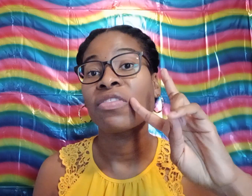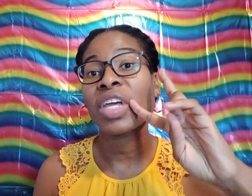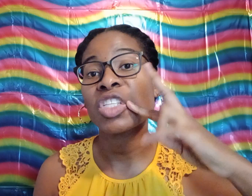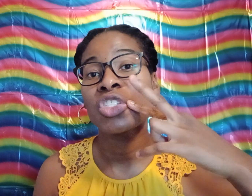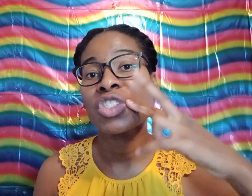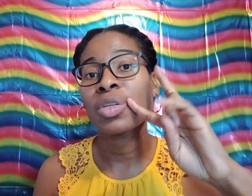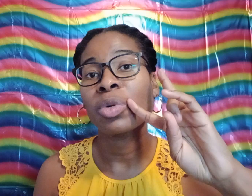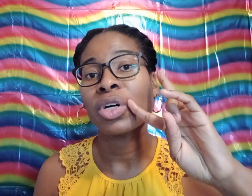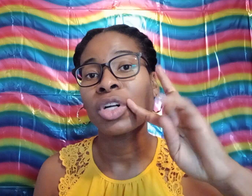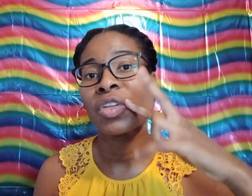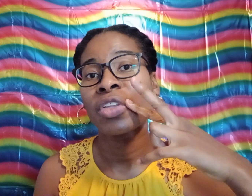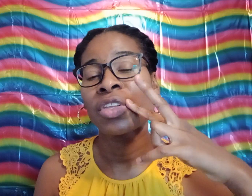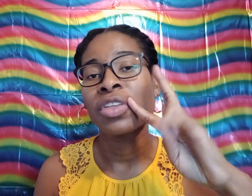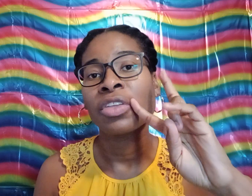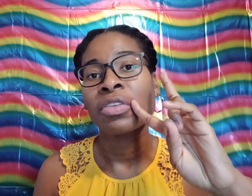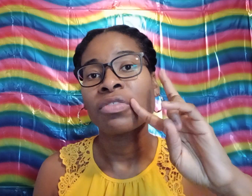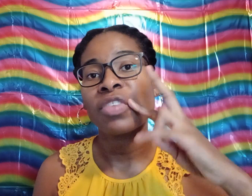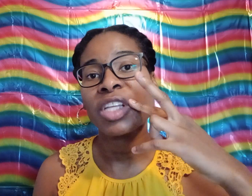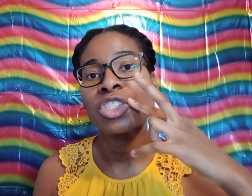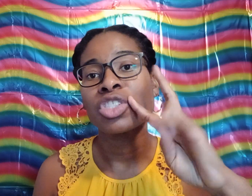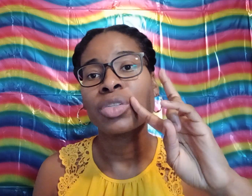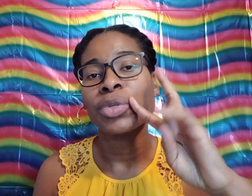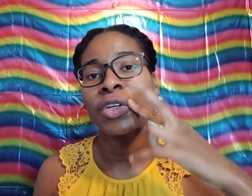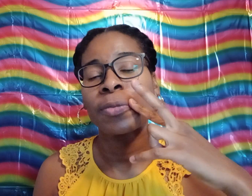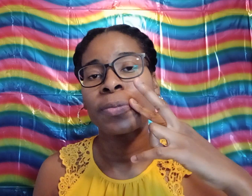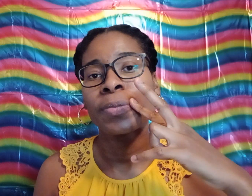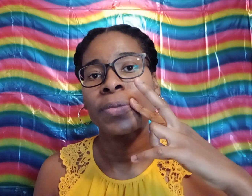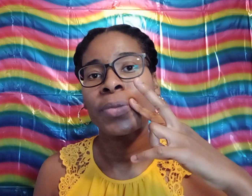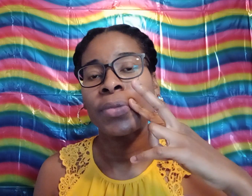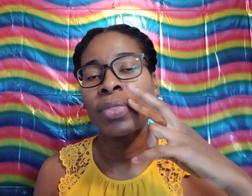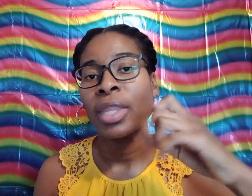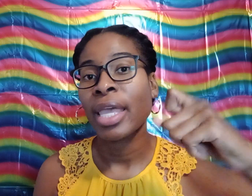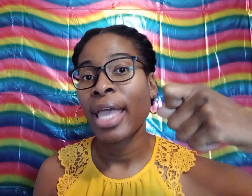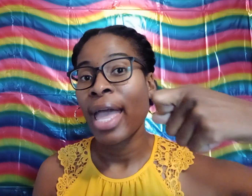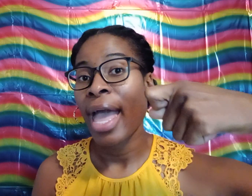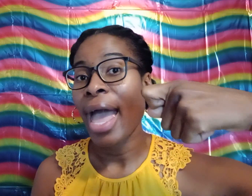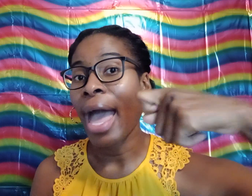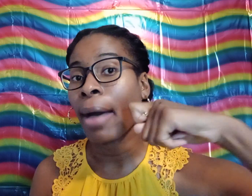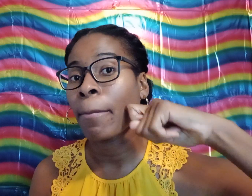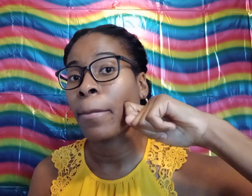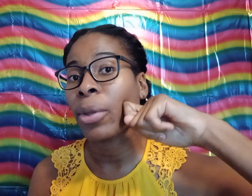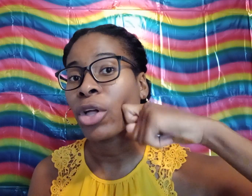Vegetable. Vegetable. Apple.